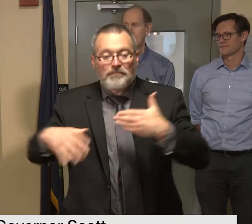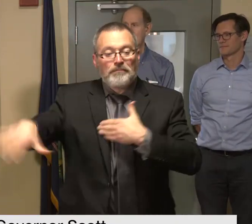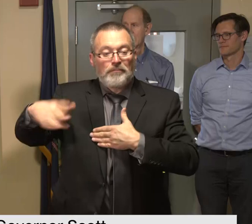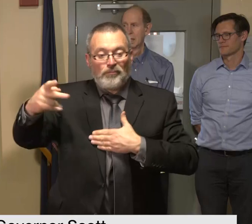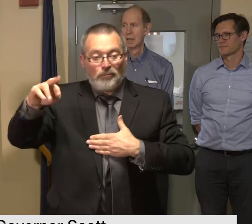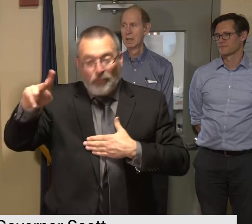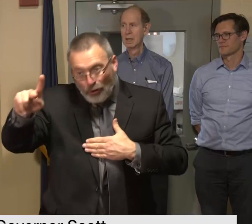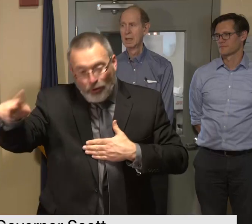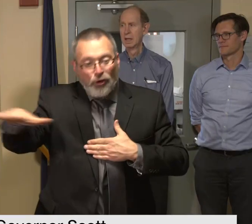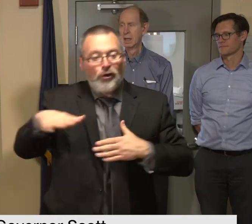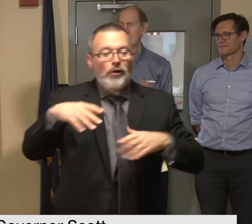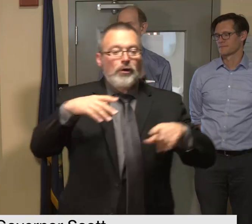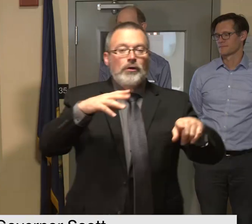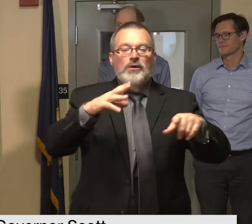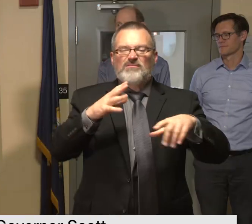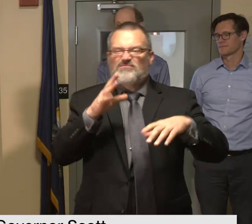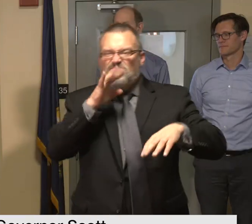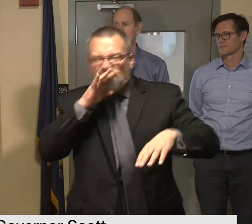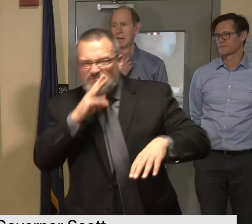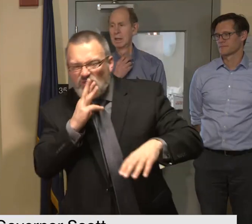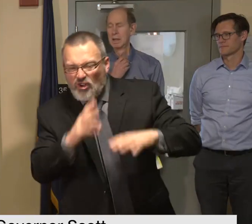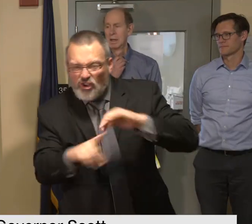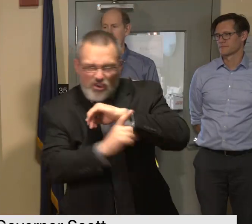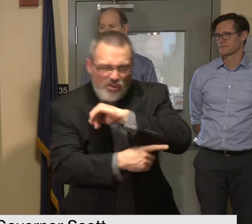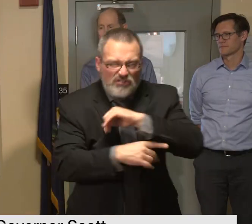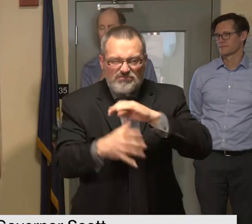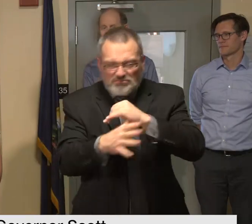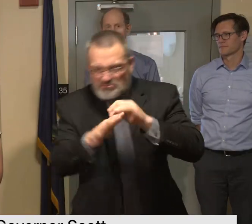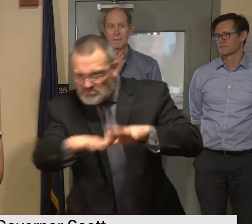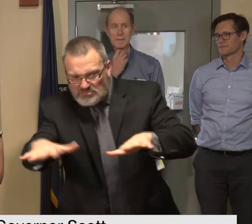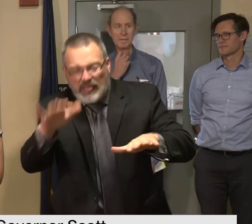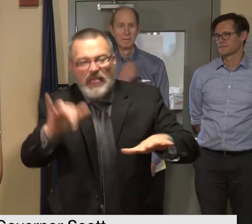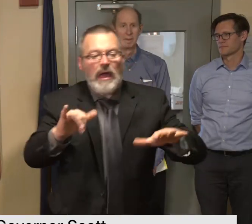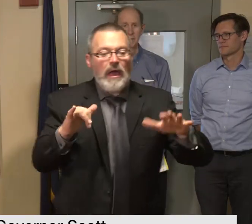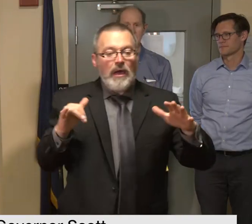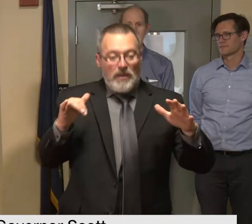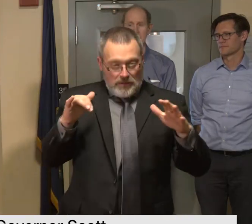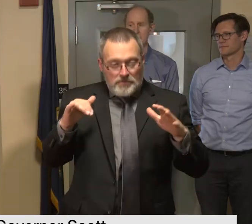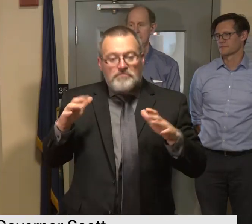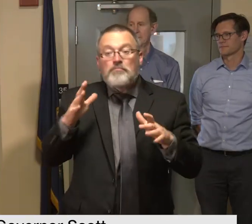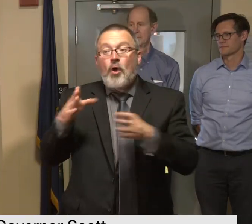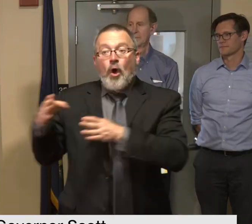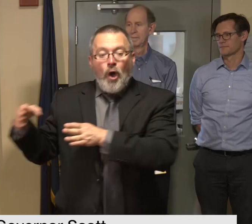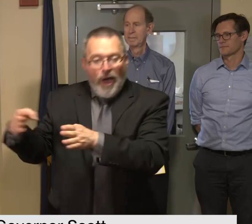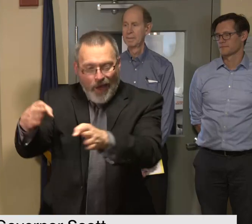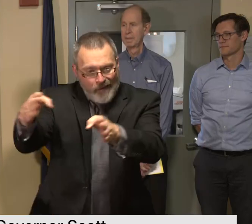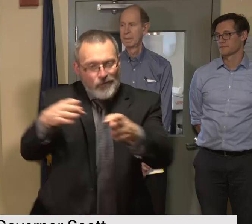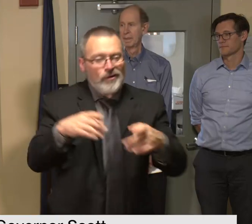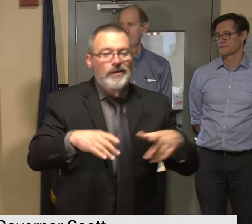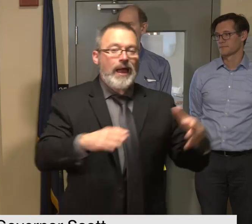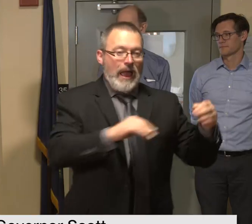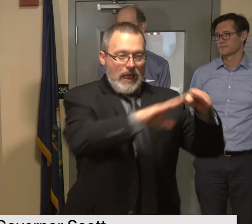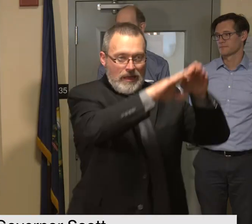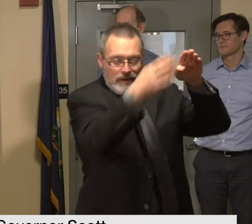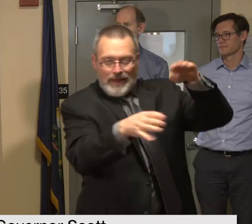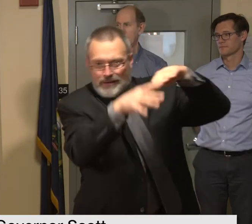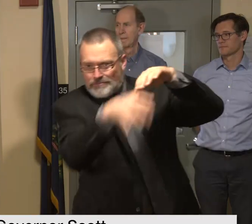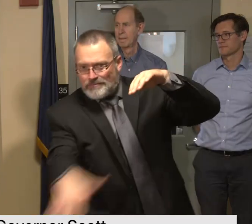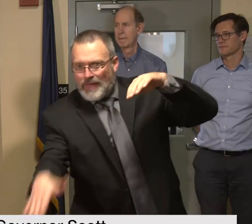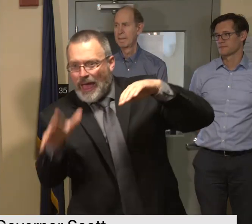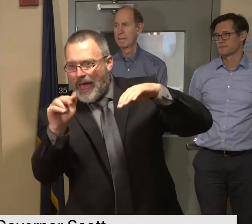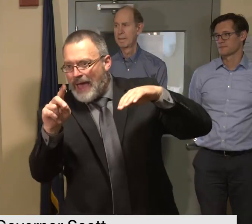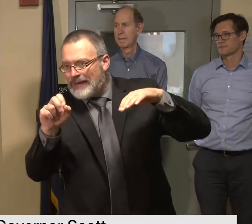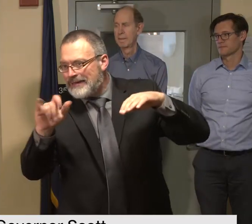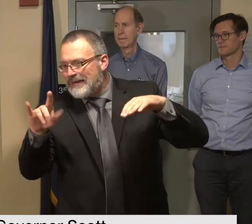facilities flood related spills river corridors and landslides before i get to the details